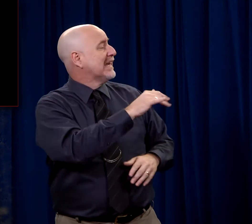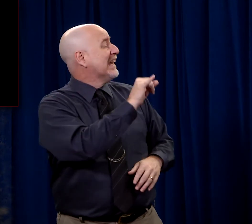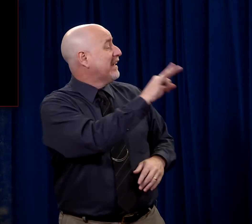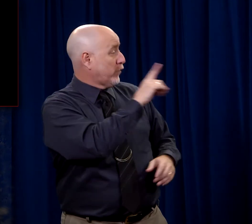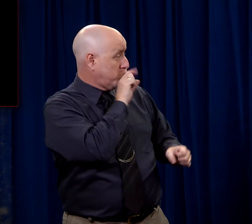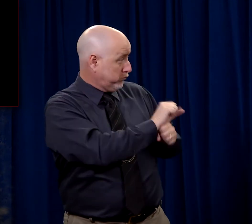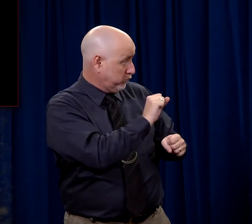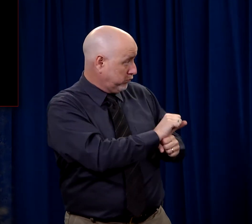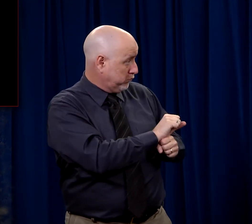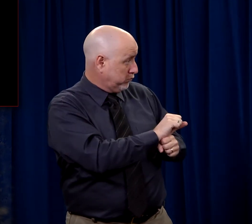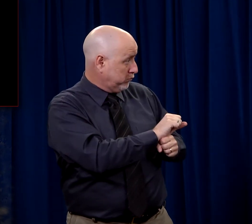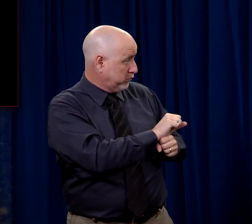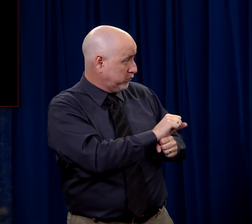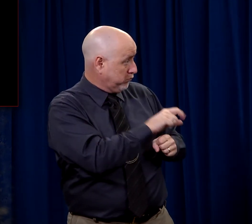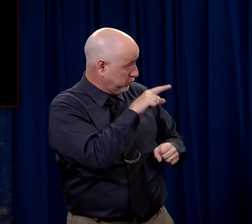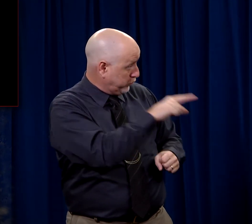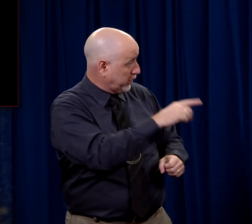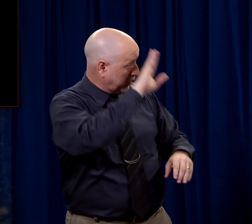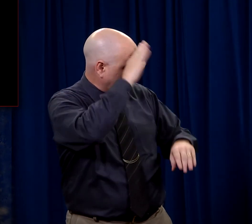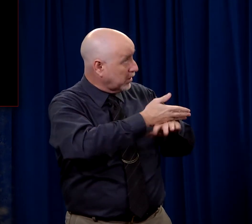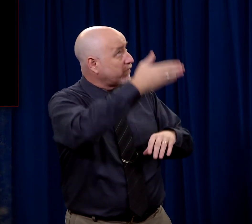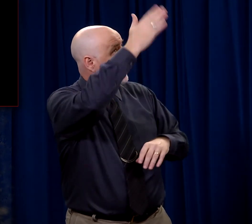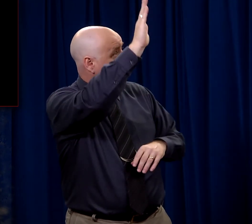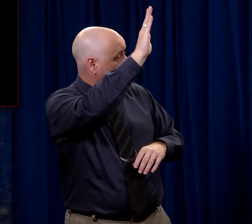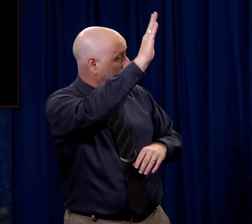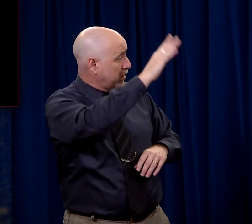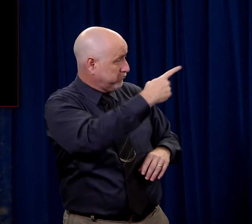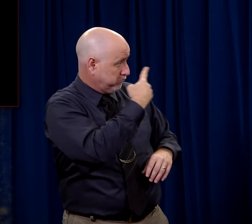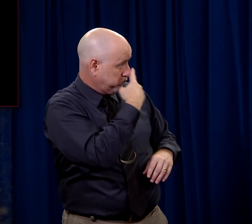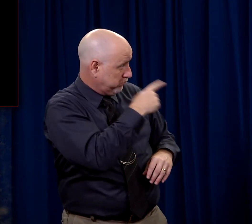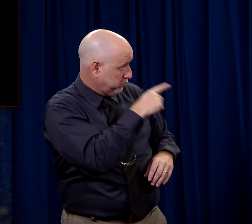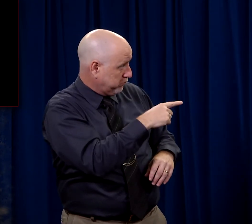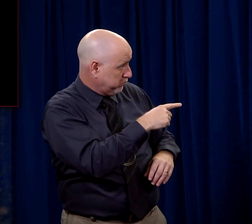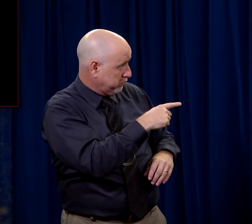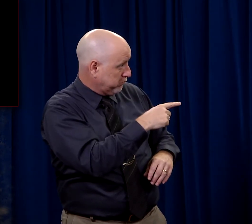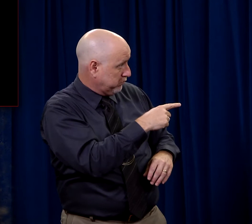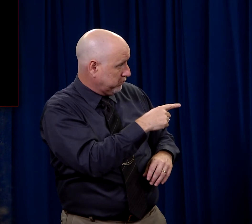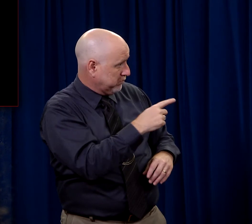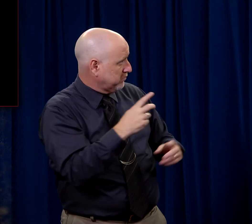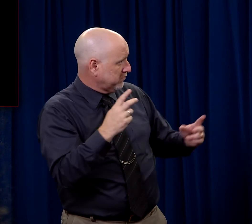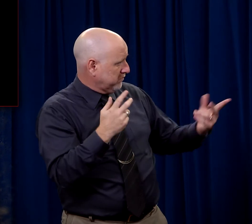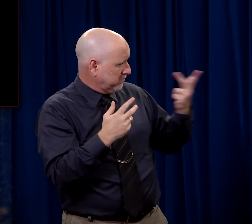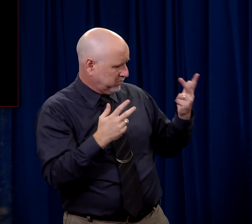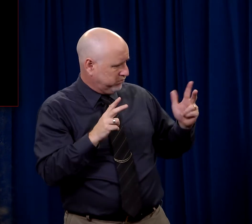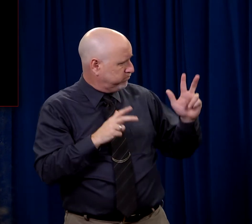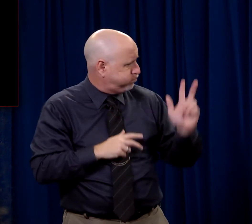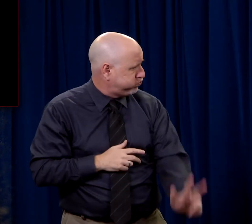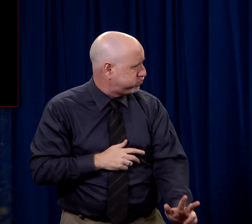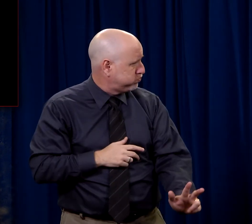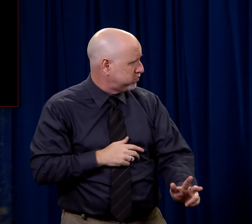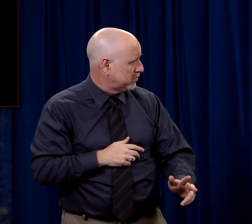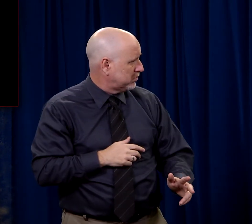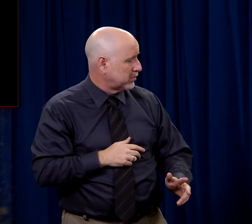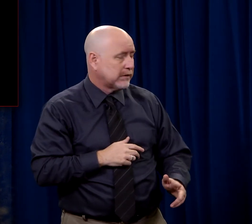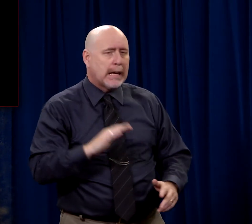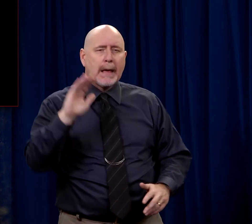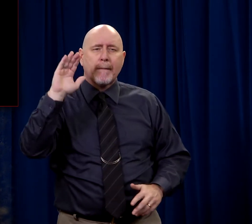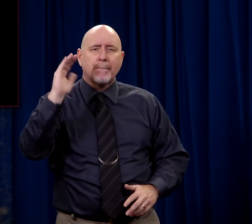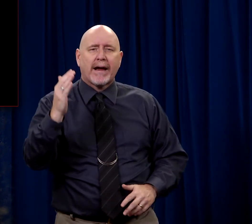Jesus, Look, if you really are the Son of God, could you just get us down from here? And